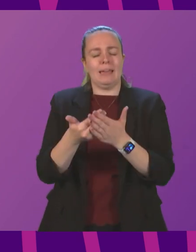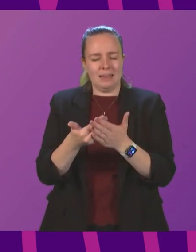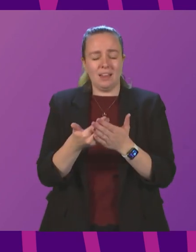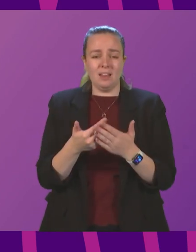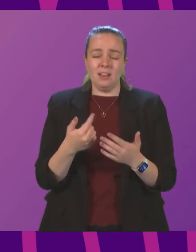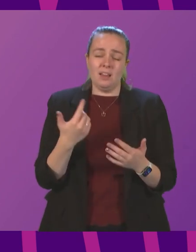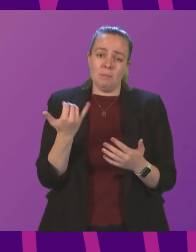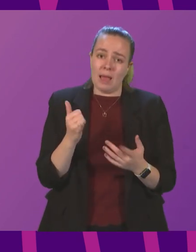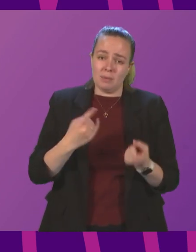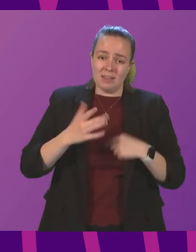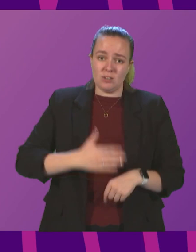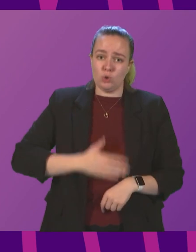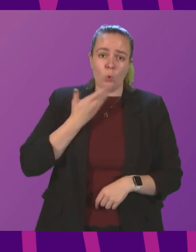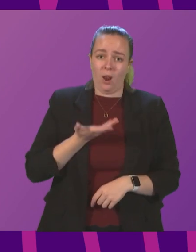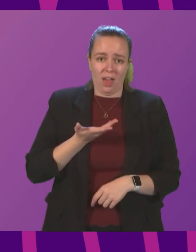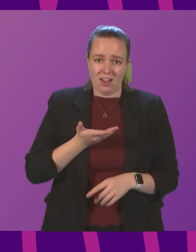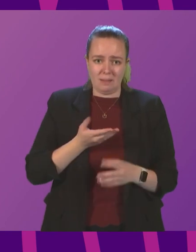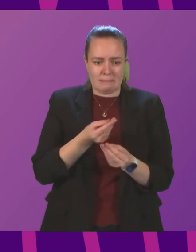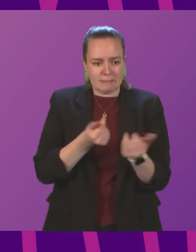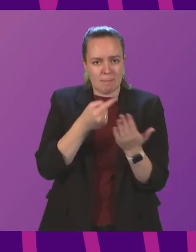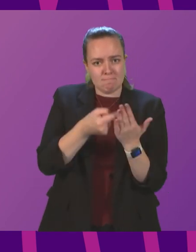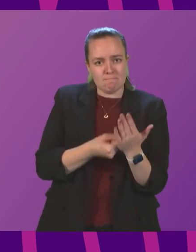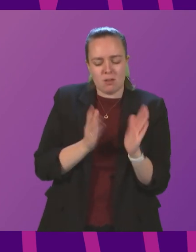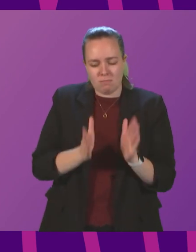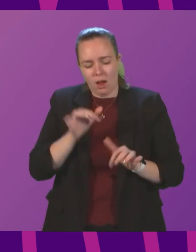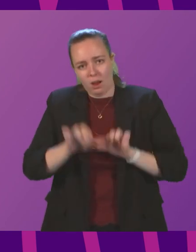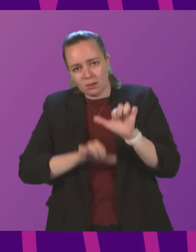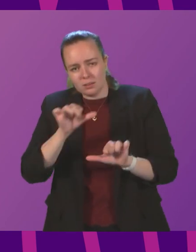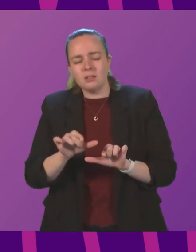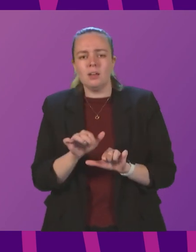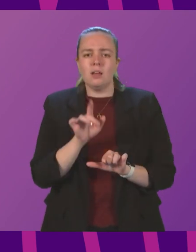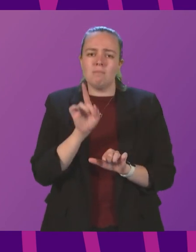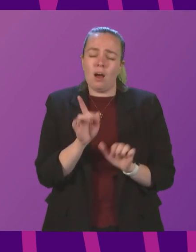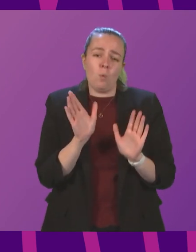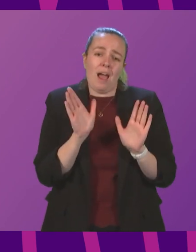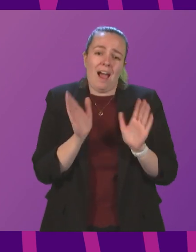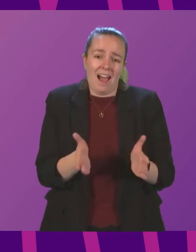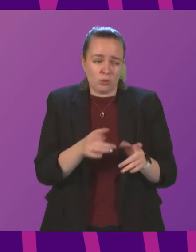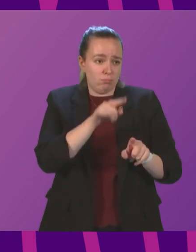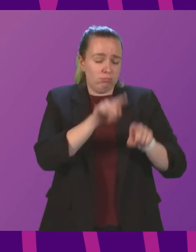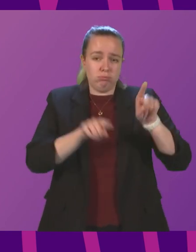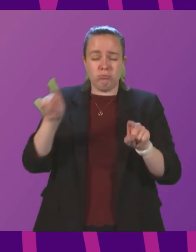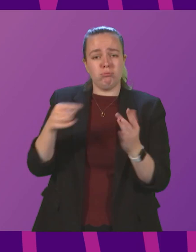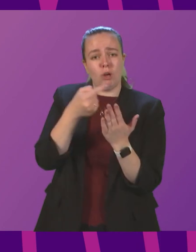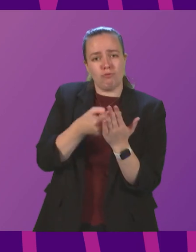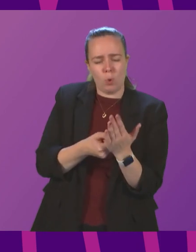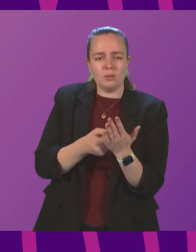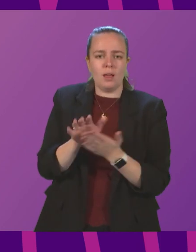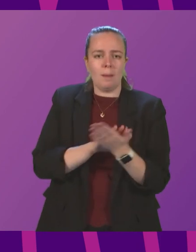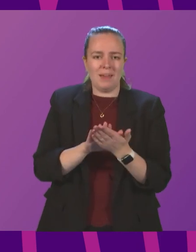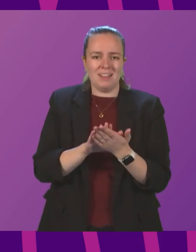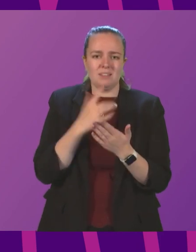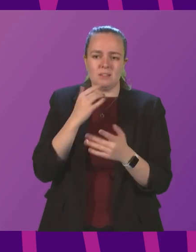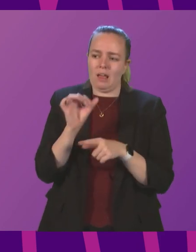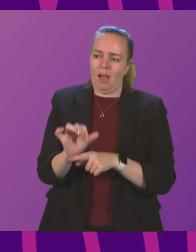may not like particular components of the steps that we've got to take place, we've got to take a range of measures which avoid us